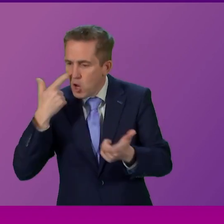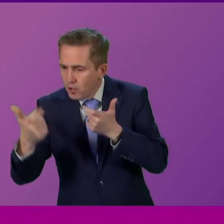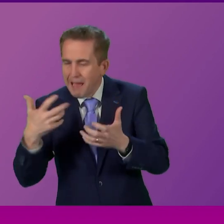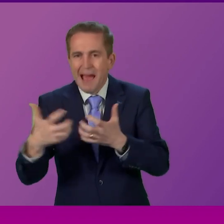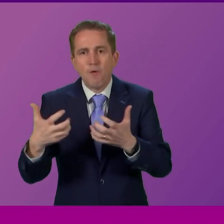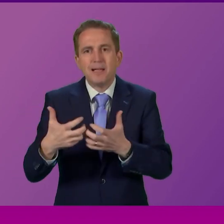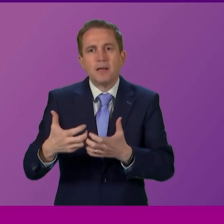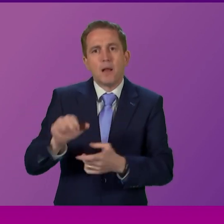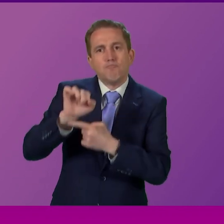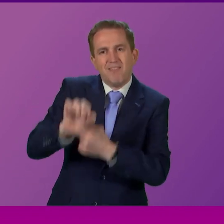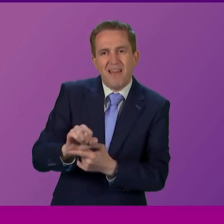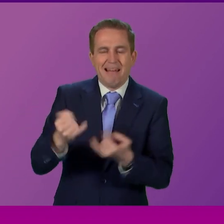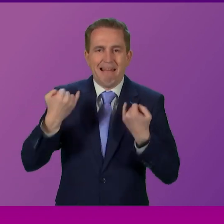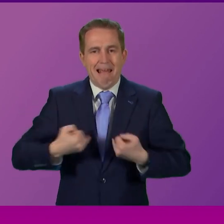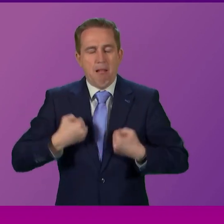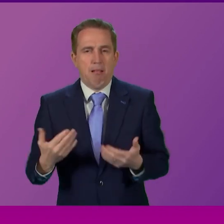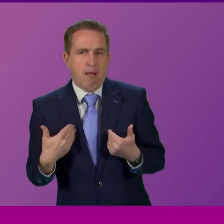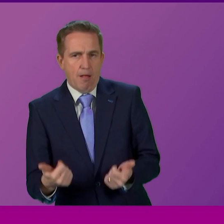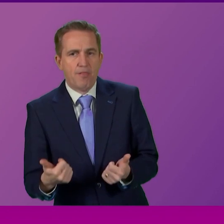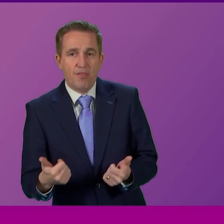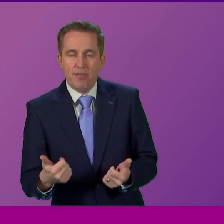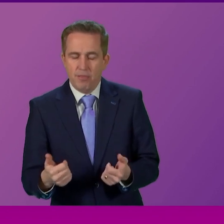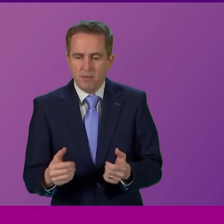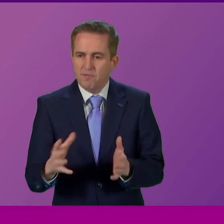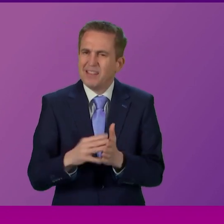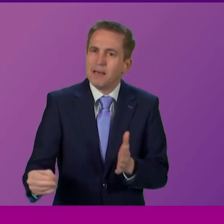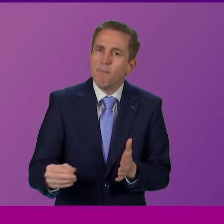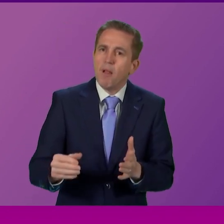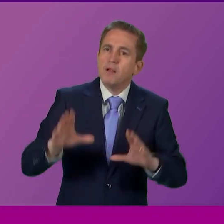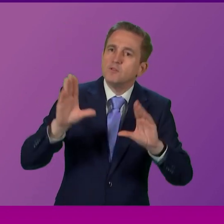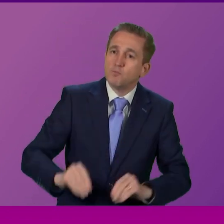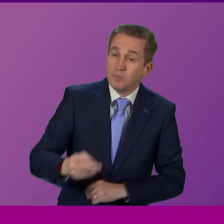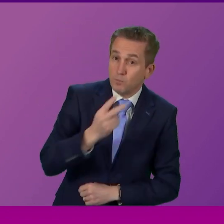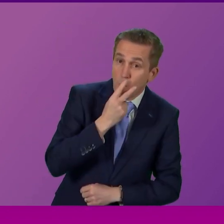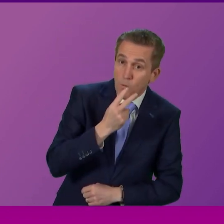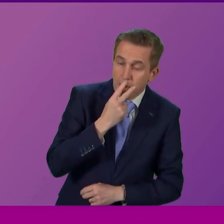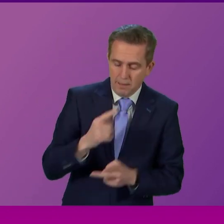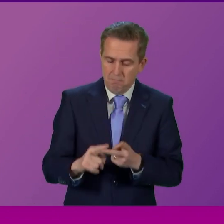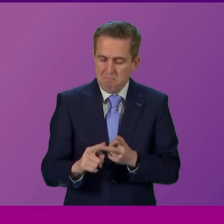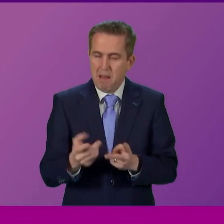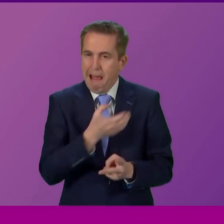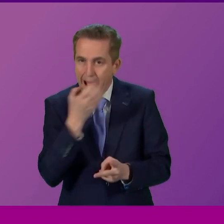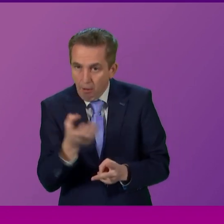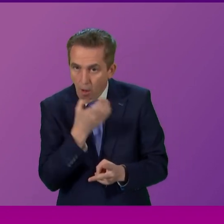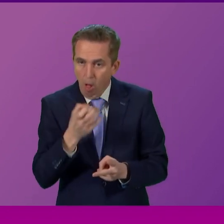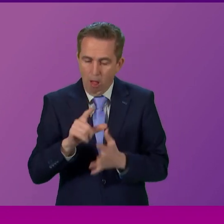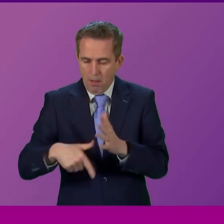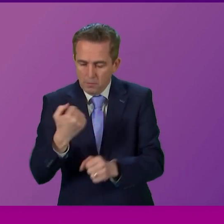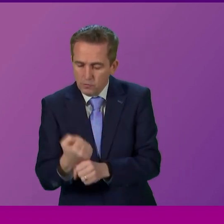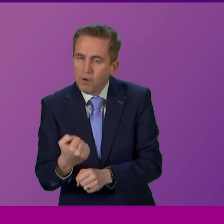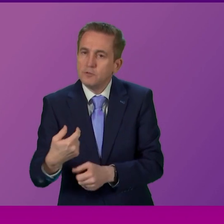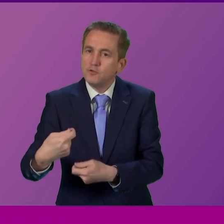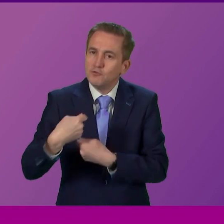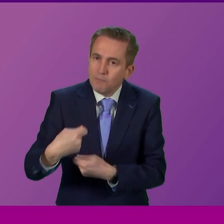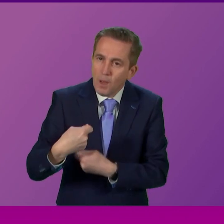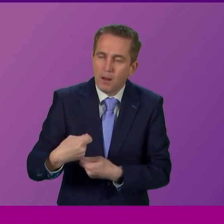we won't do that we'll continue focus on smoking cessation on our work around alcohol and drugs treatment in relation